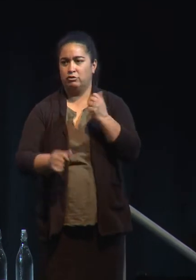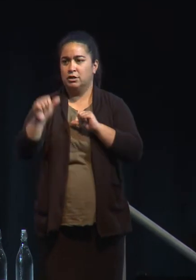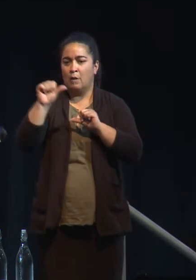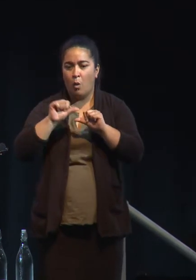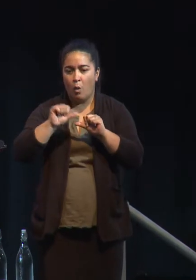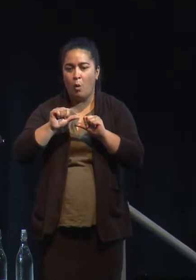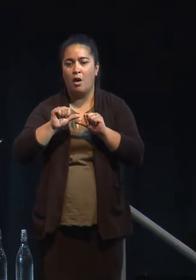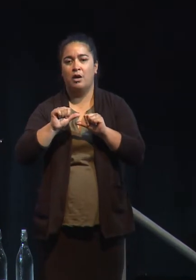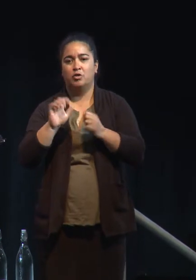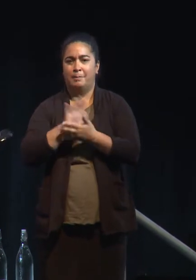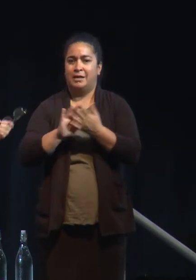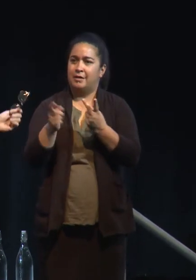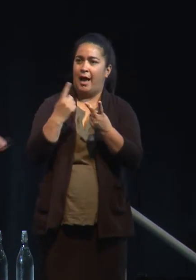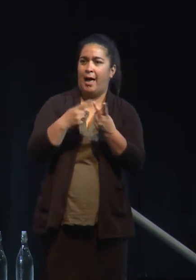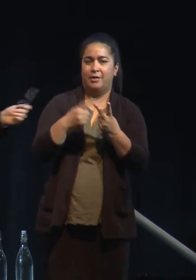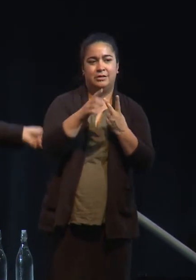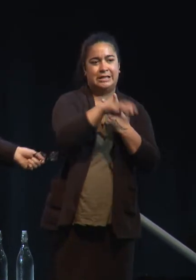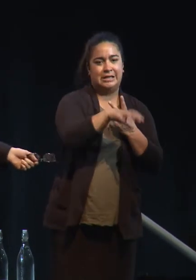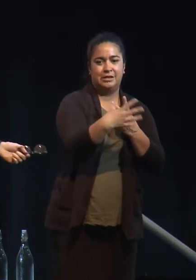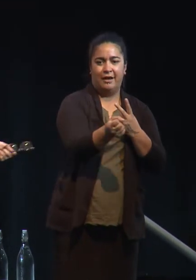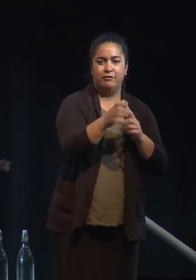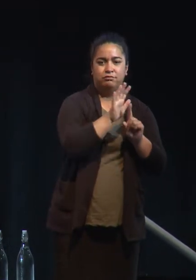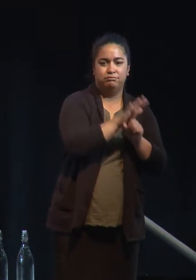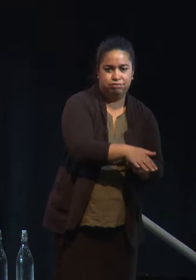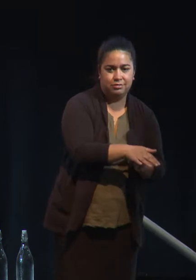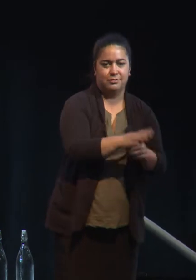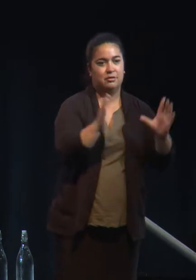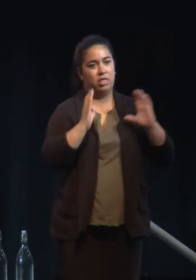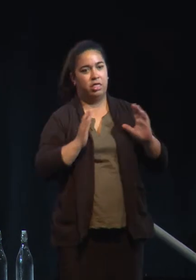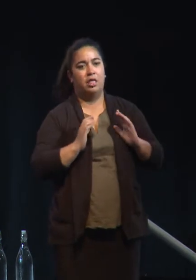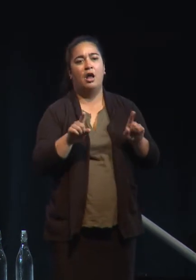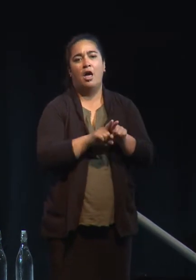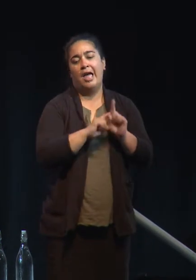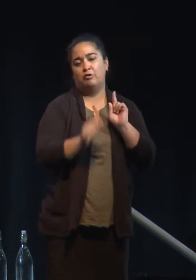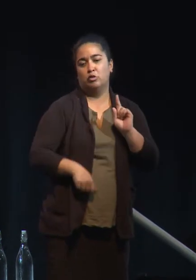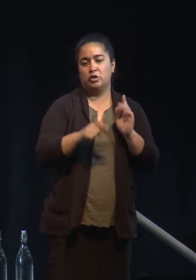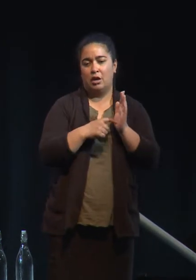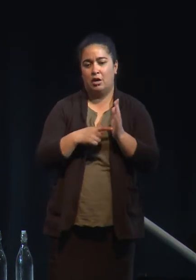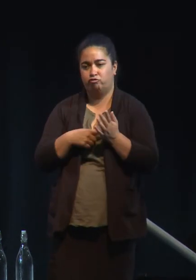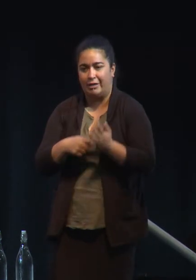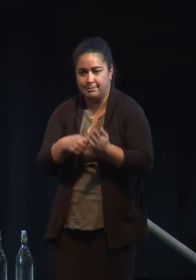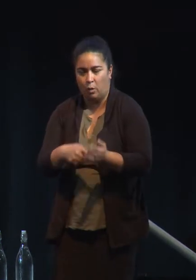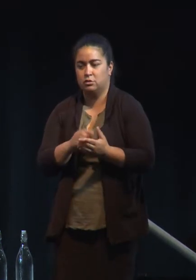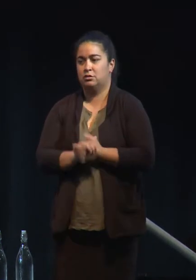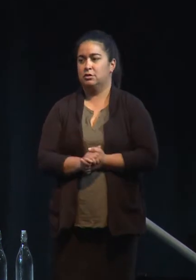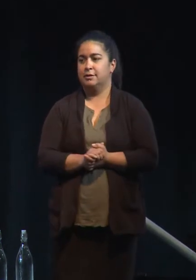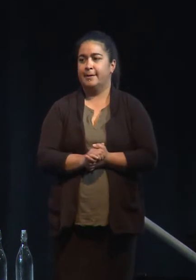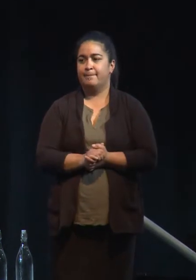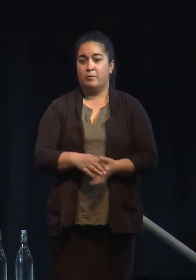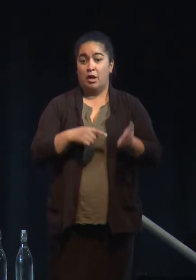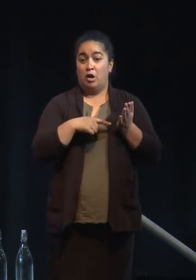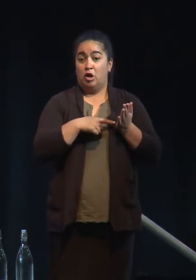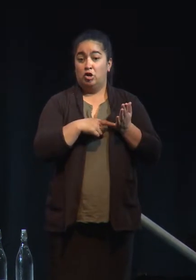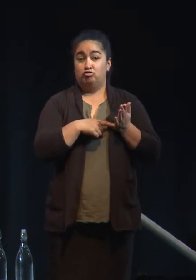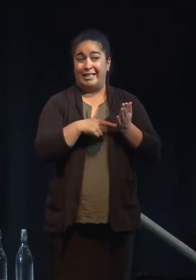puts a lot of pressure on the other sectors like transportation and agriculture. Transportation is actually a good place